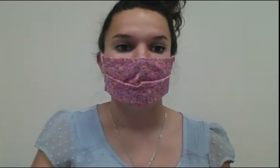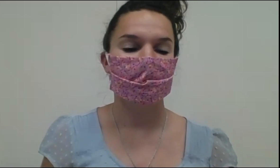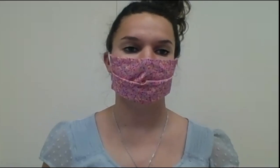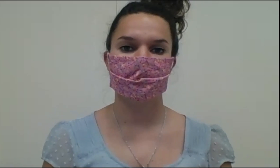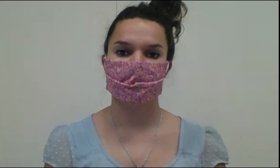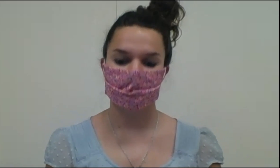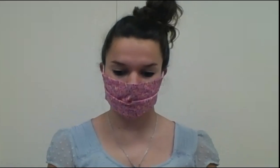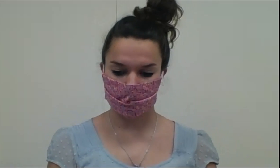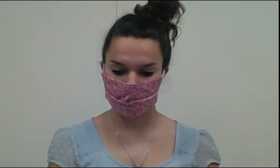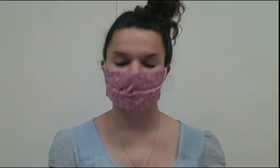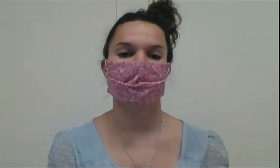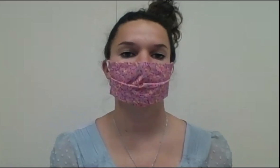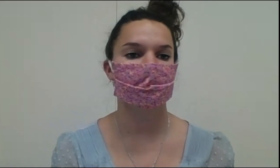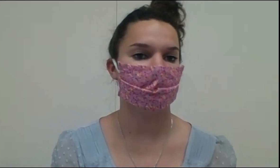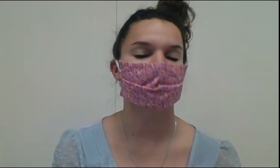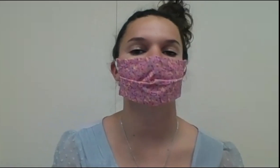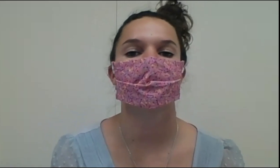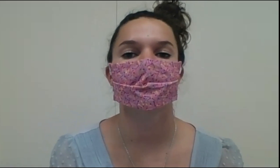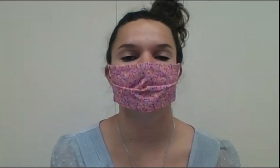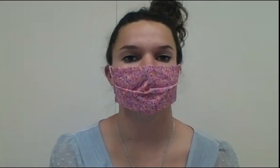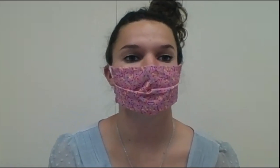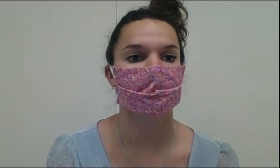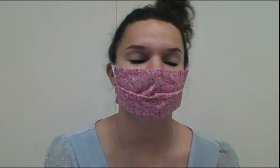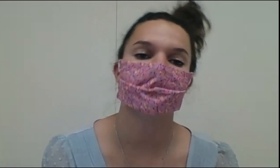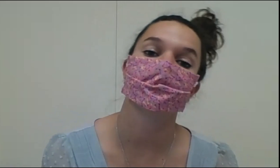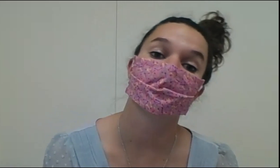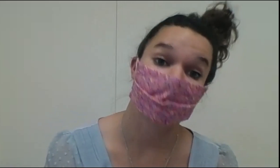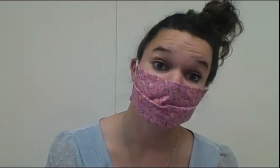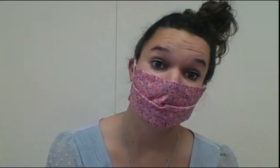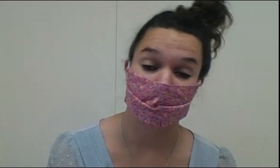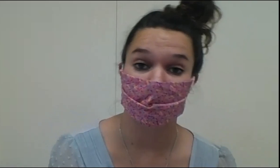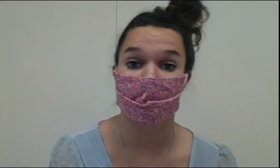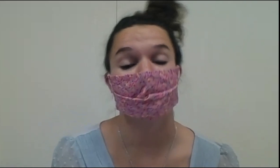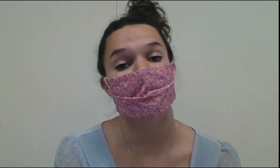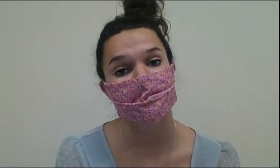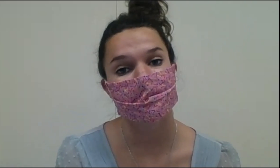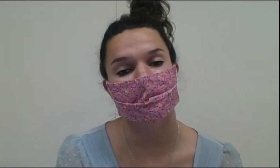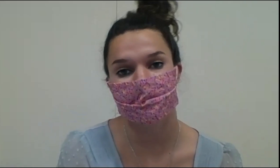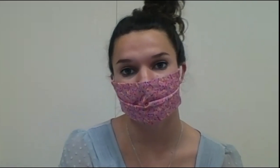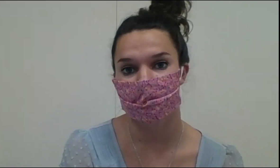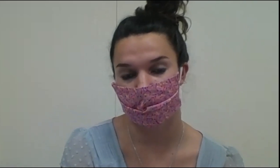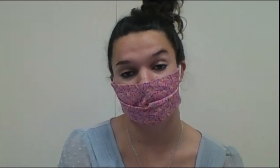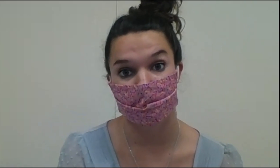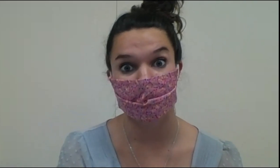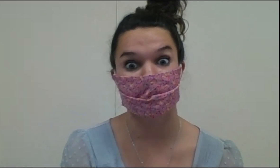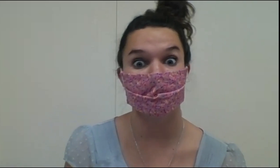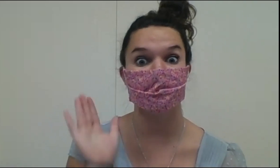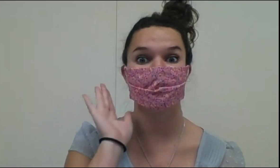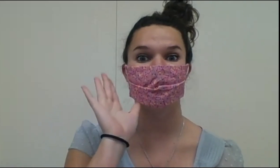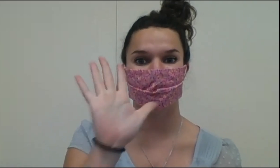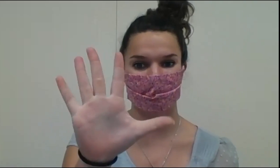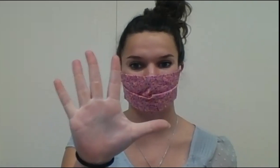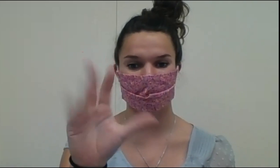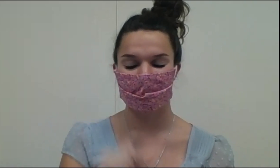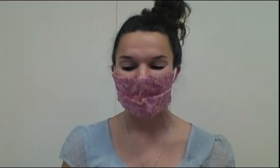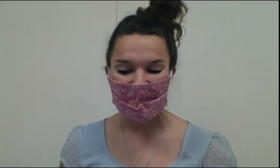All right, boys and girls. So today for math, we're going to continue our lesson from yesterday, where we are counting and identifying numbers up